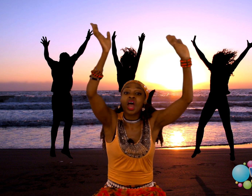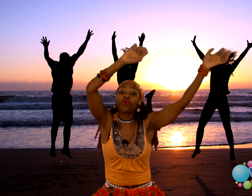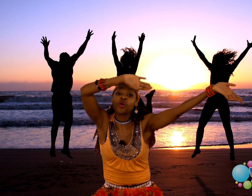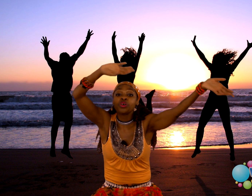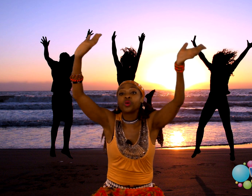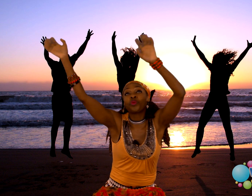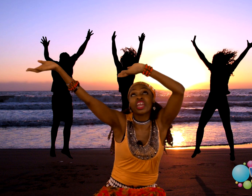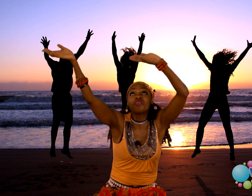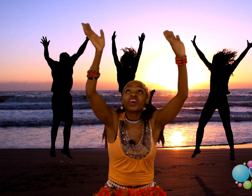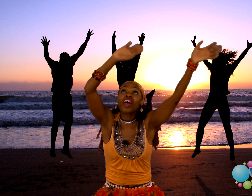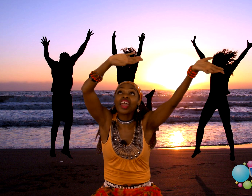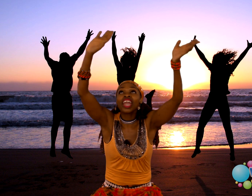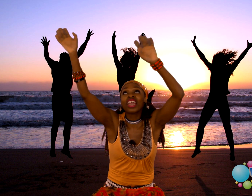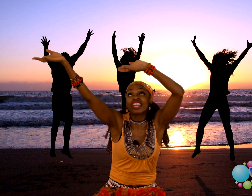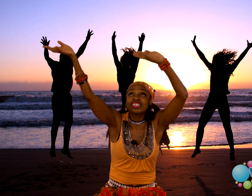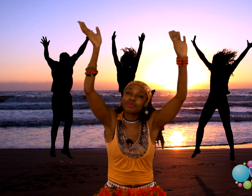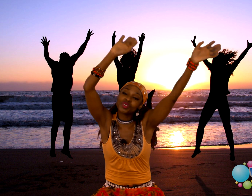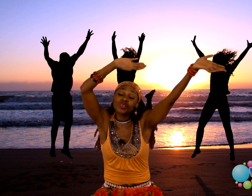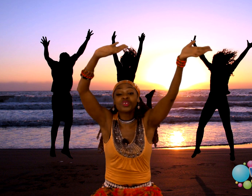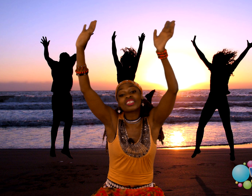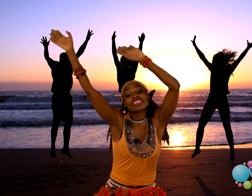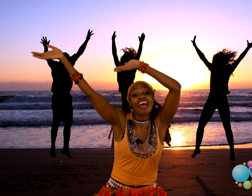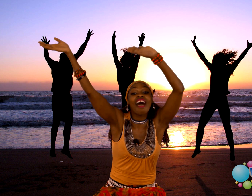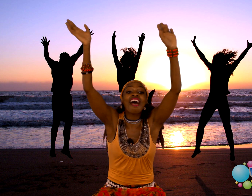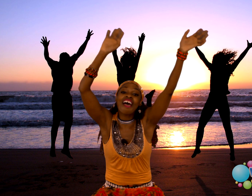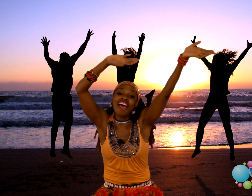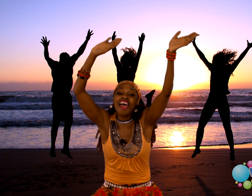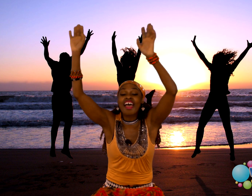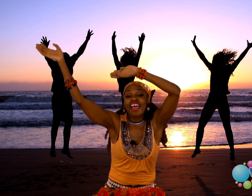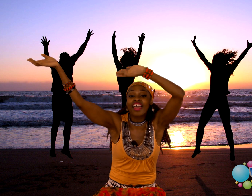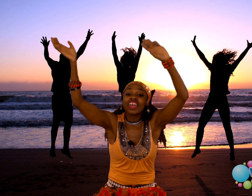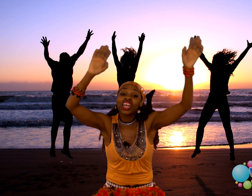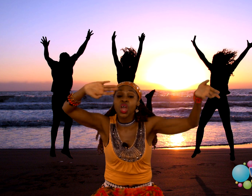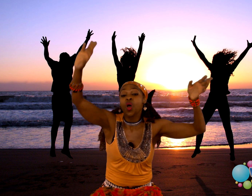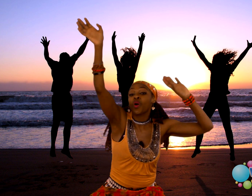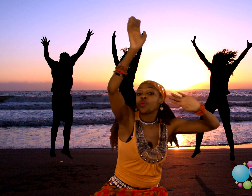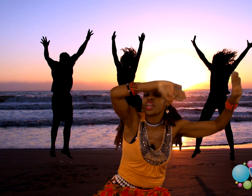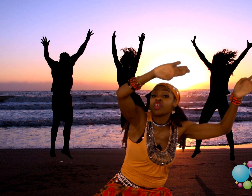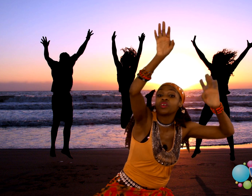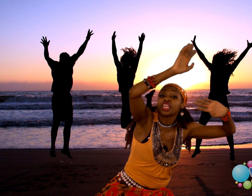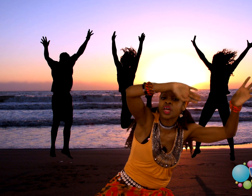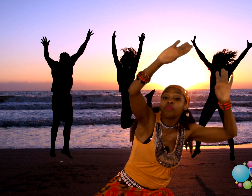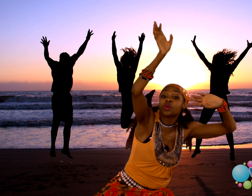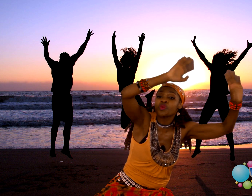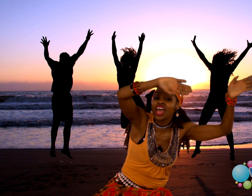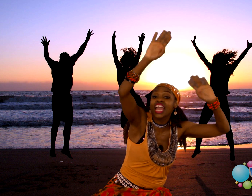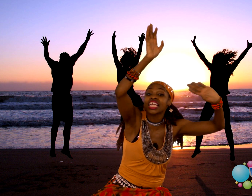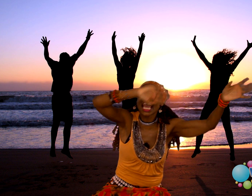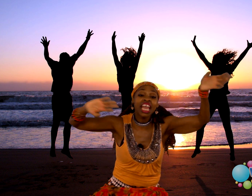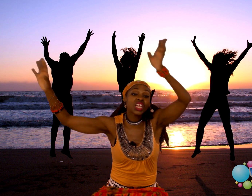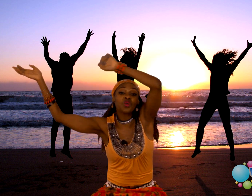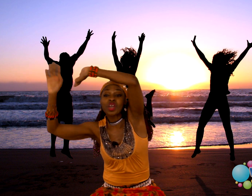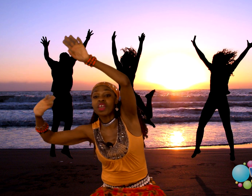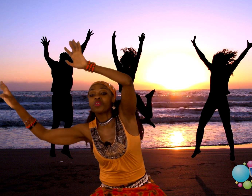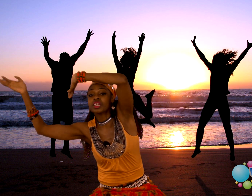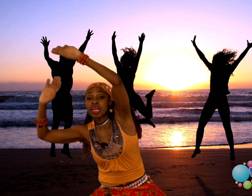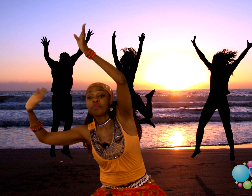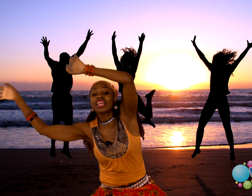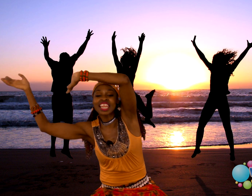I want you waving your hands up to the side. Wave them right and wave them